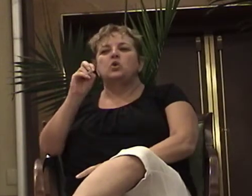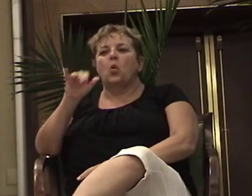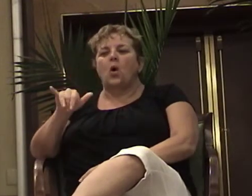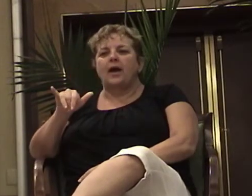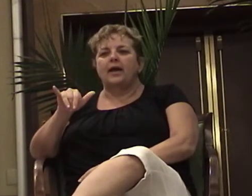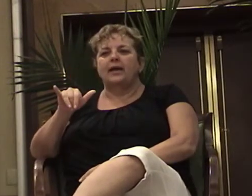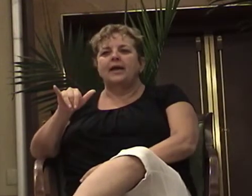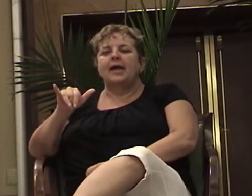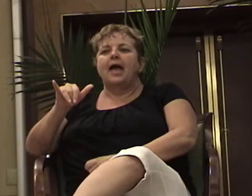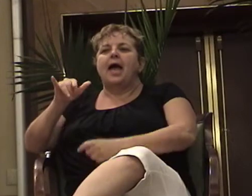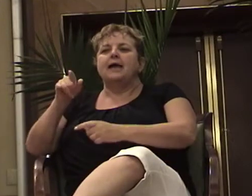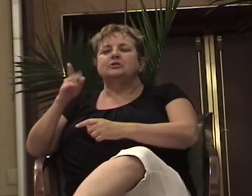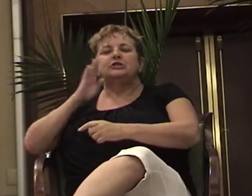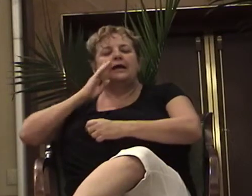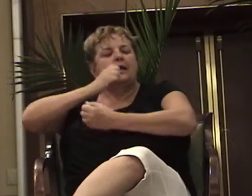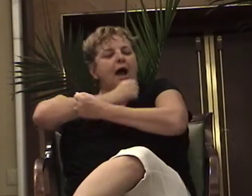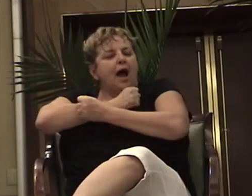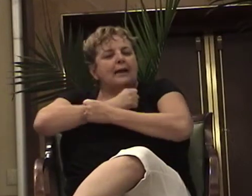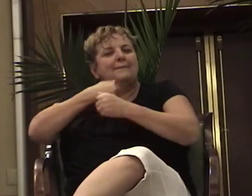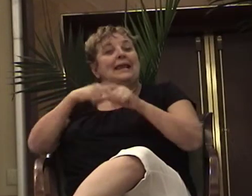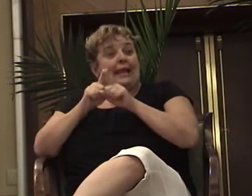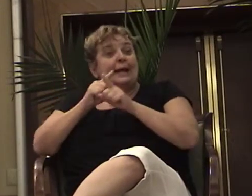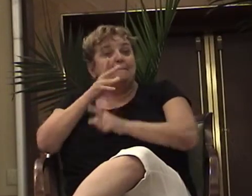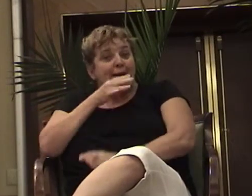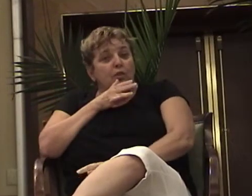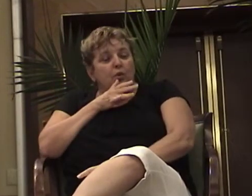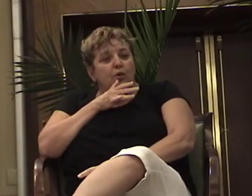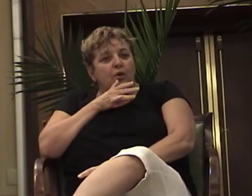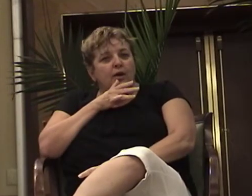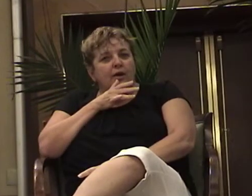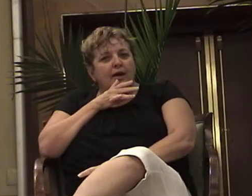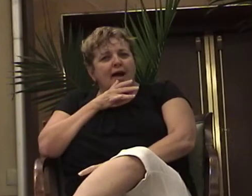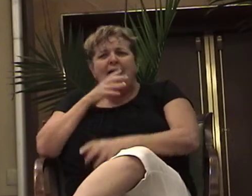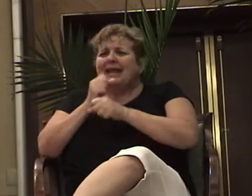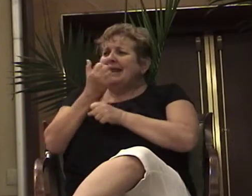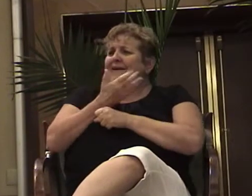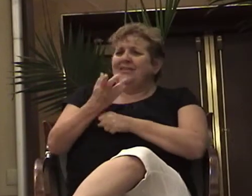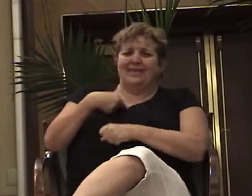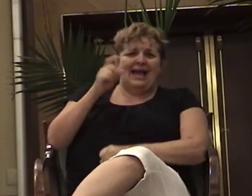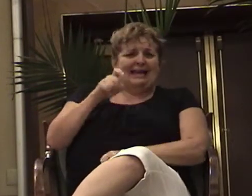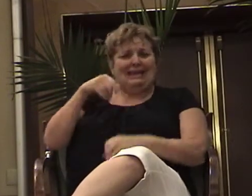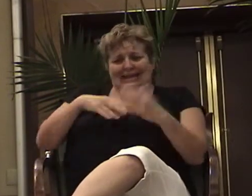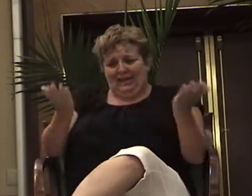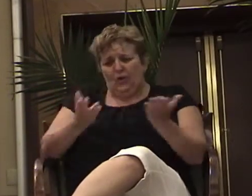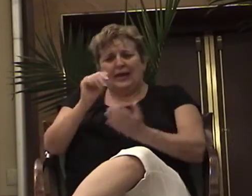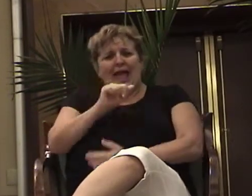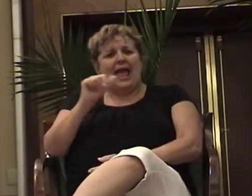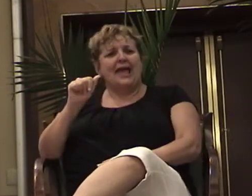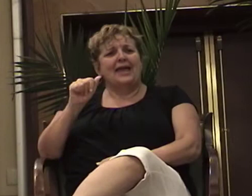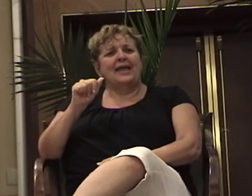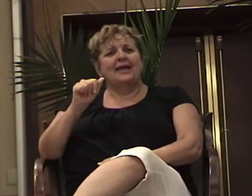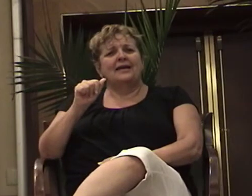woman. See, I get everything I need in AA, you guys. Even when I'm missing that,